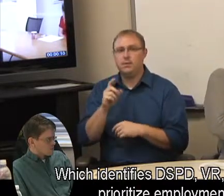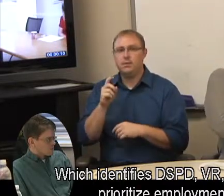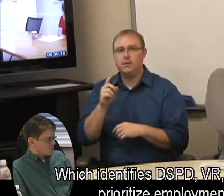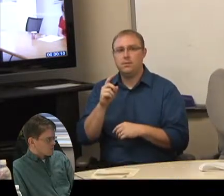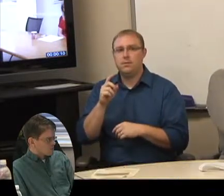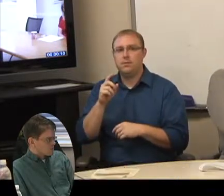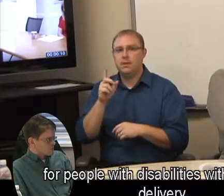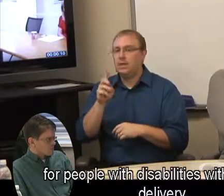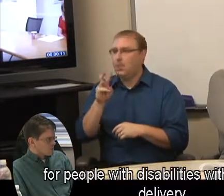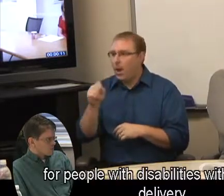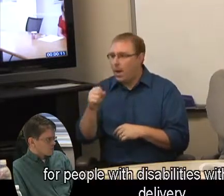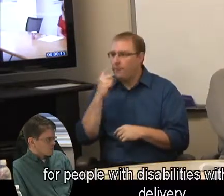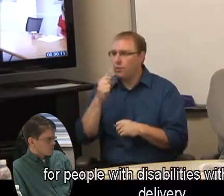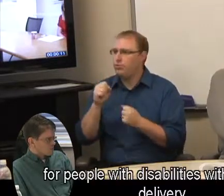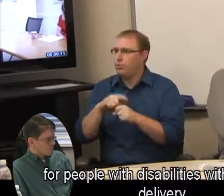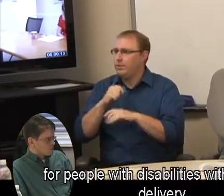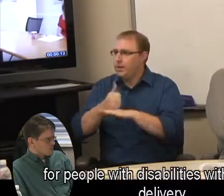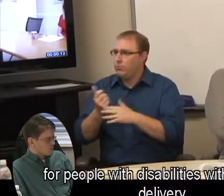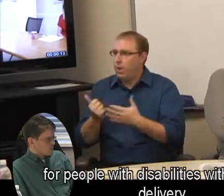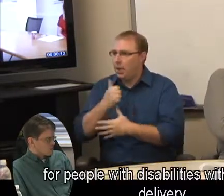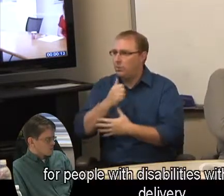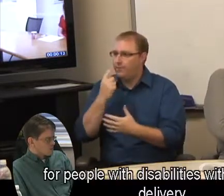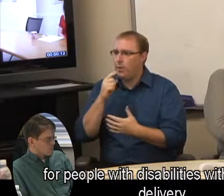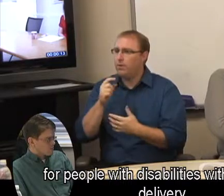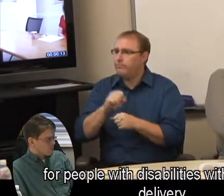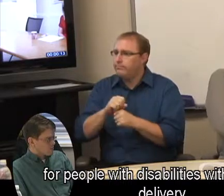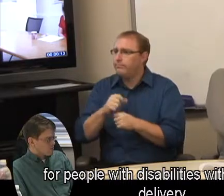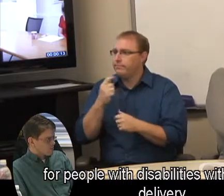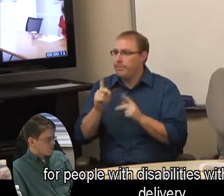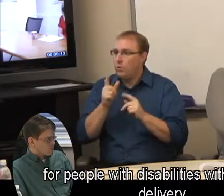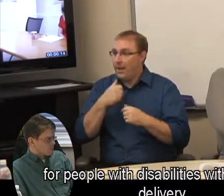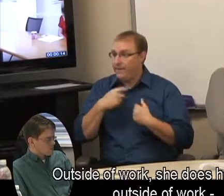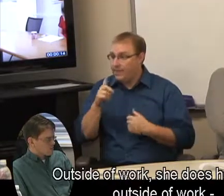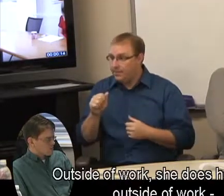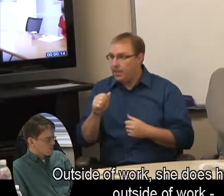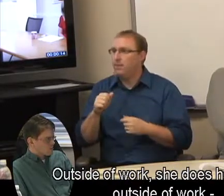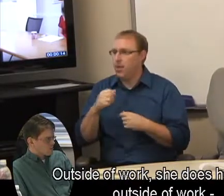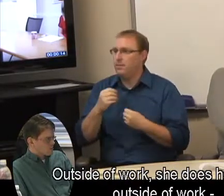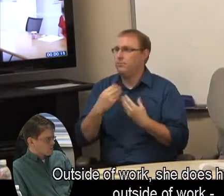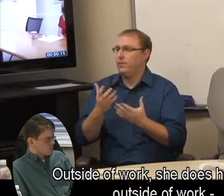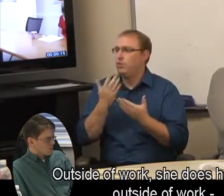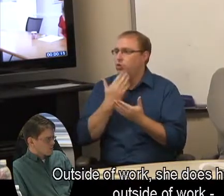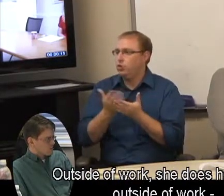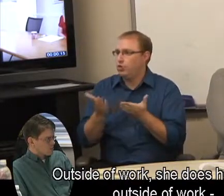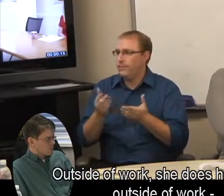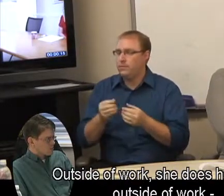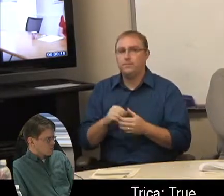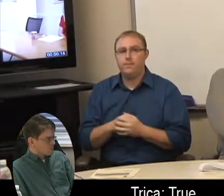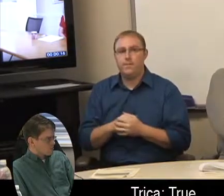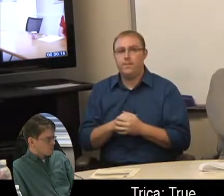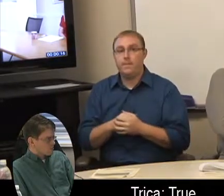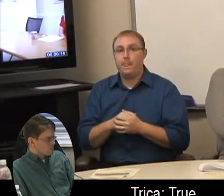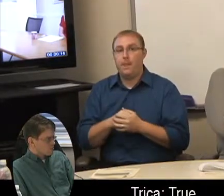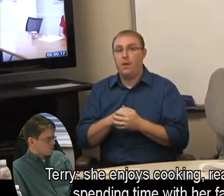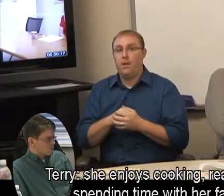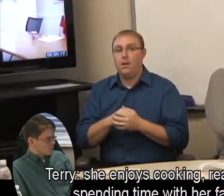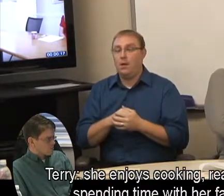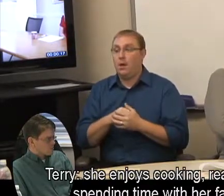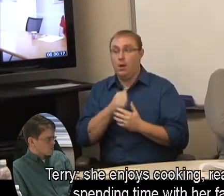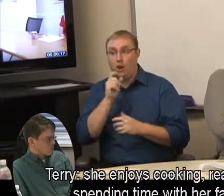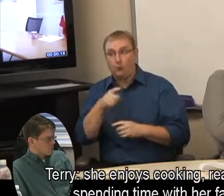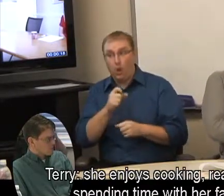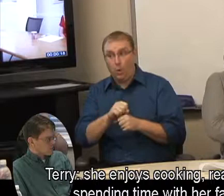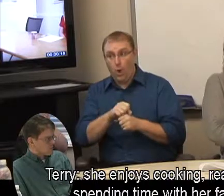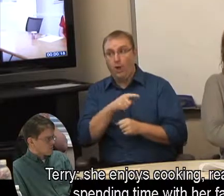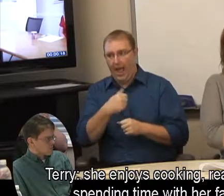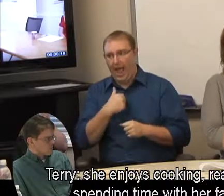to prioritize employment for people with disabilities within service delivery. Outside of work, she does have a